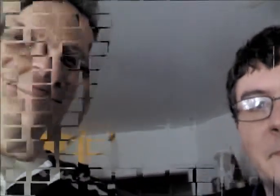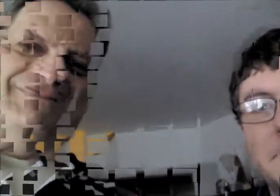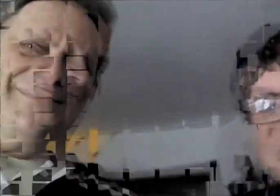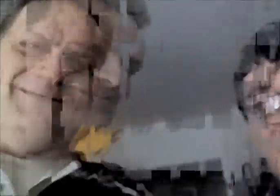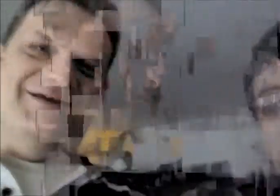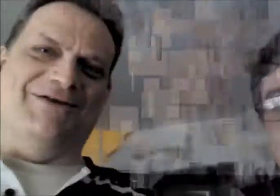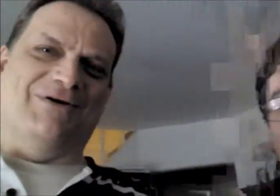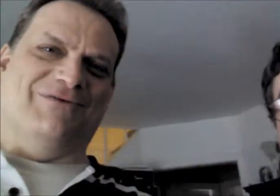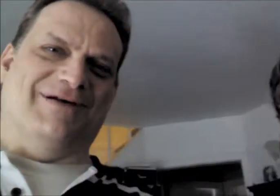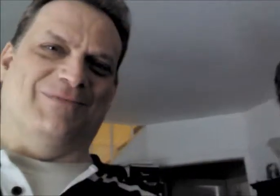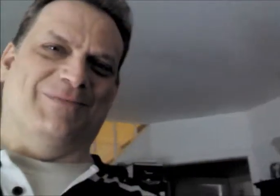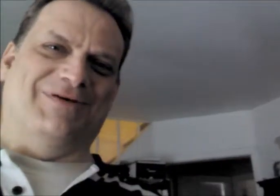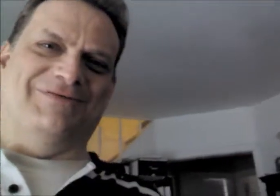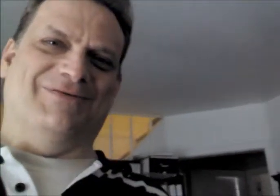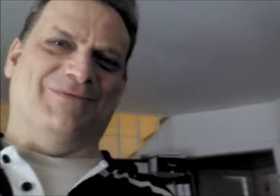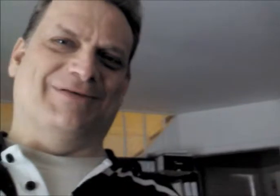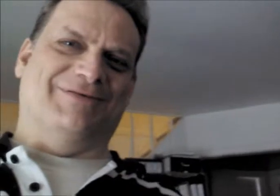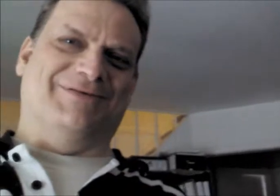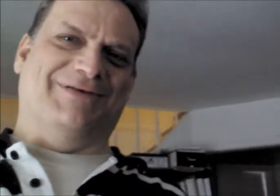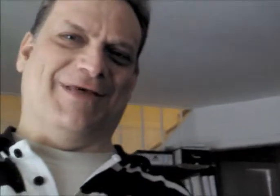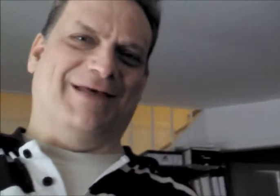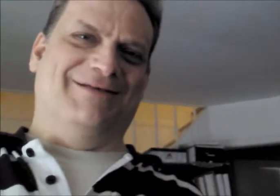I'll take you off camera because no one wants to see that.